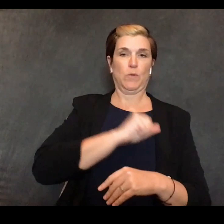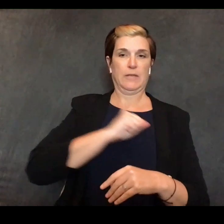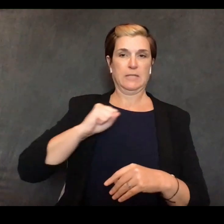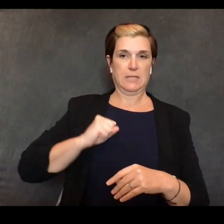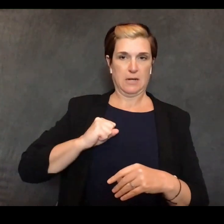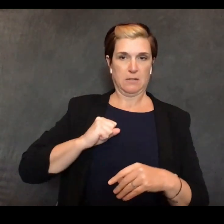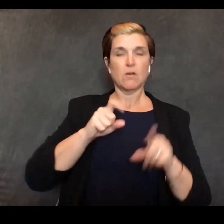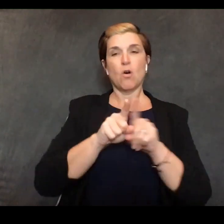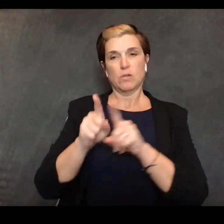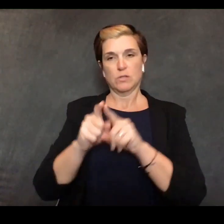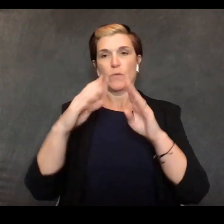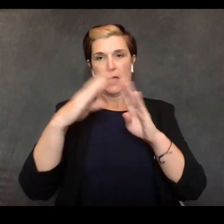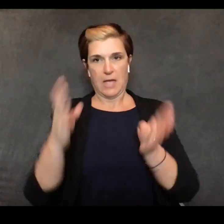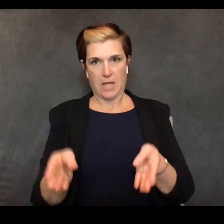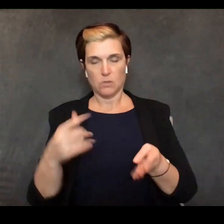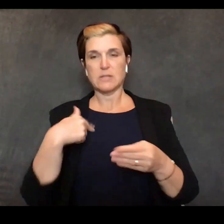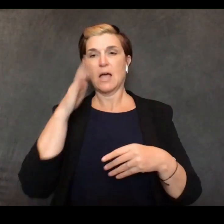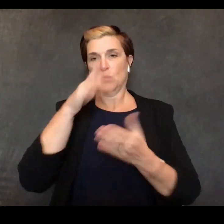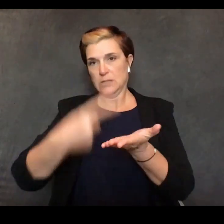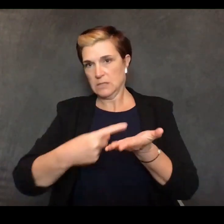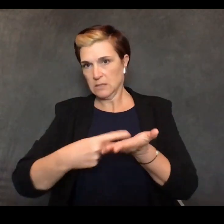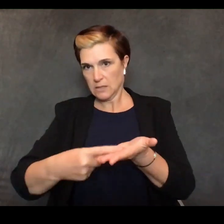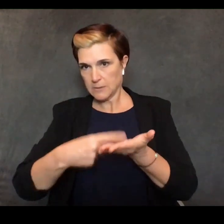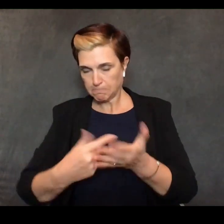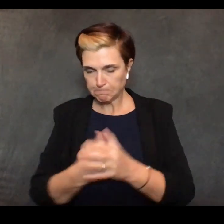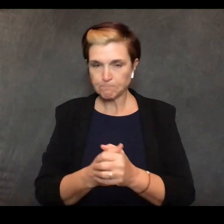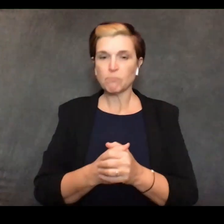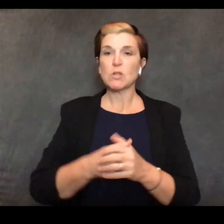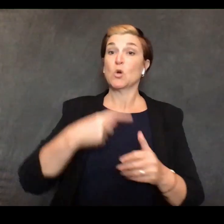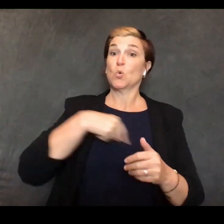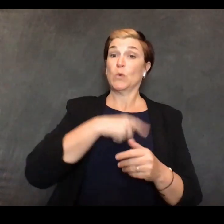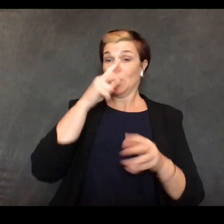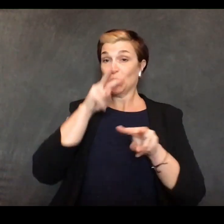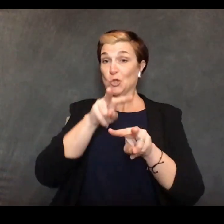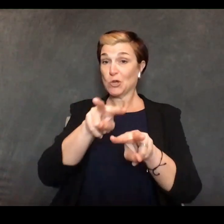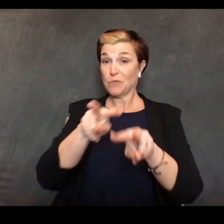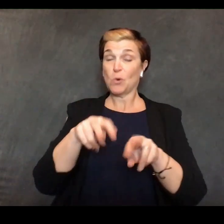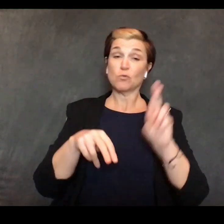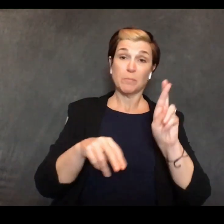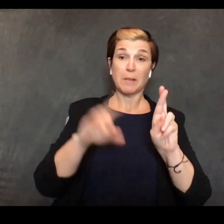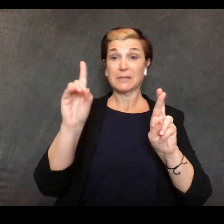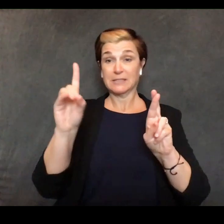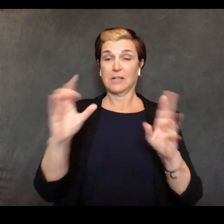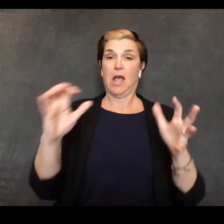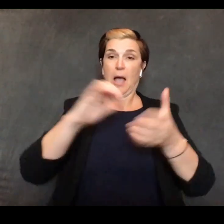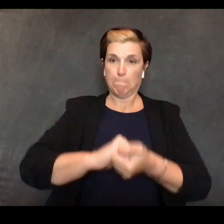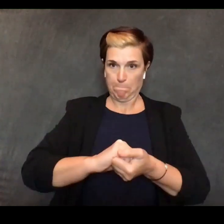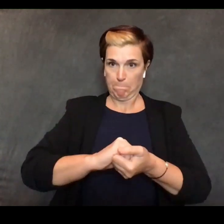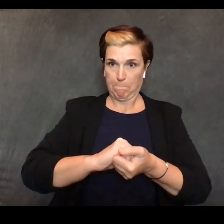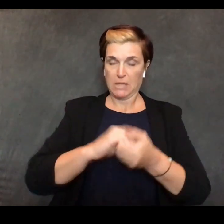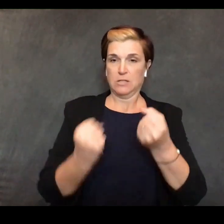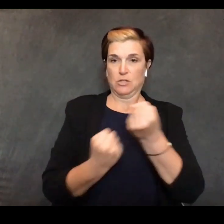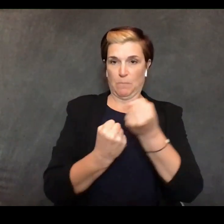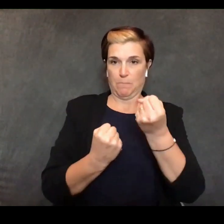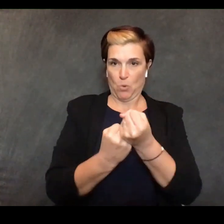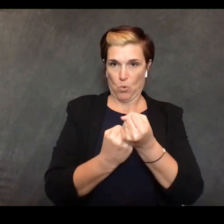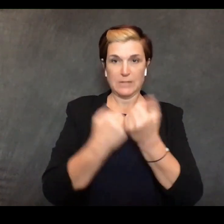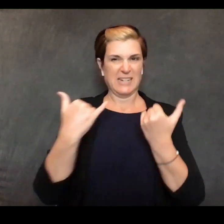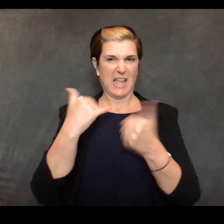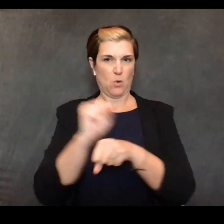uh... we look forward to having bipartisan support we're now working with the senate to pass this legislation very